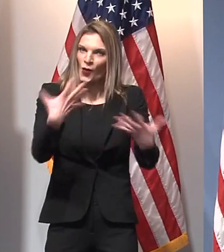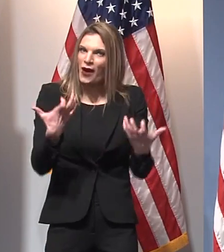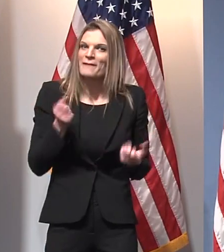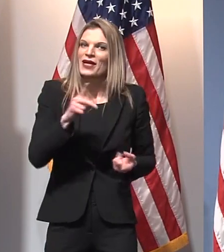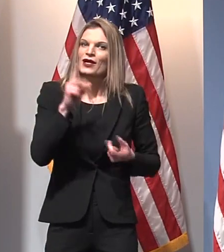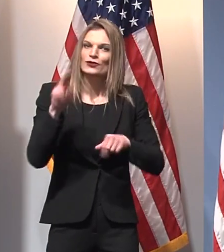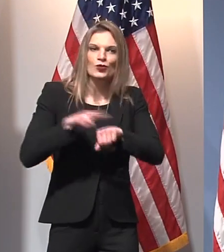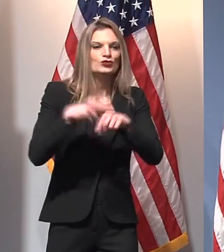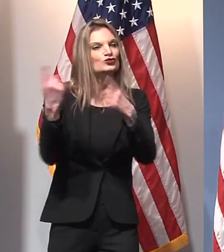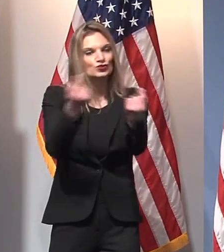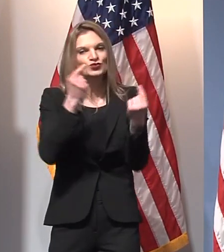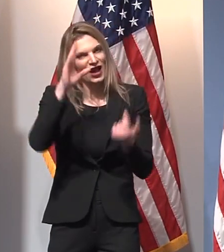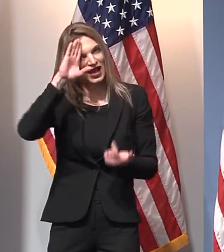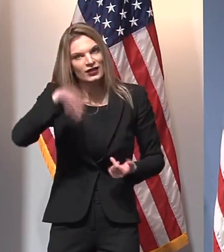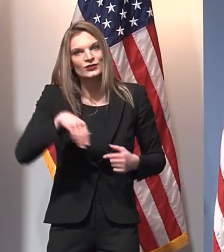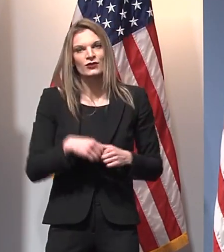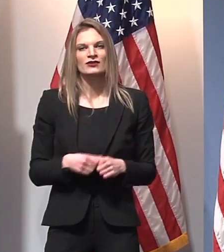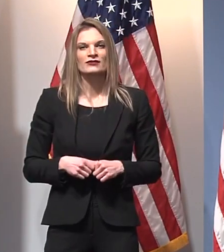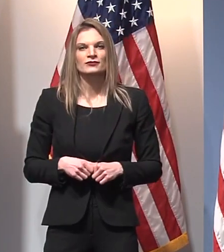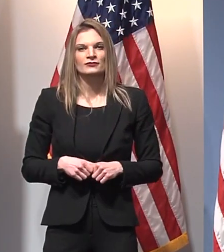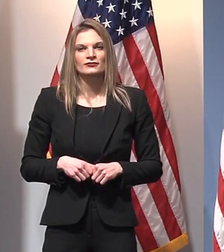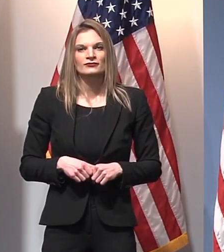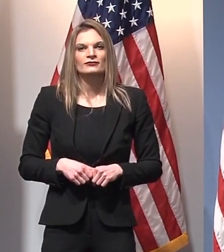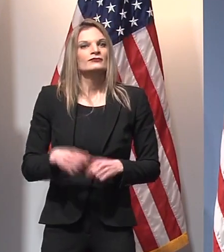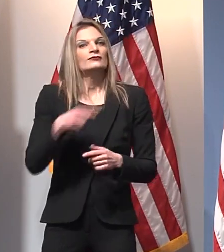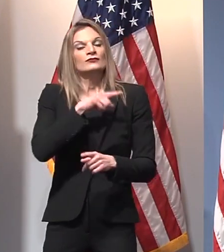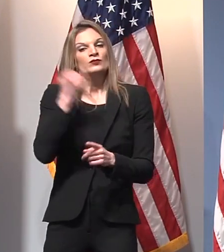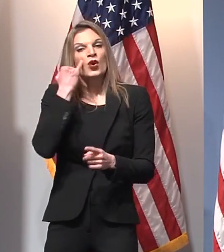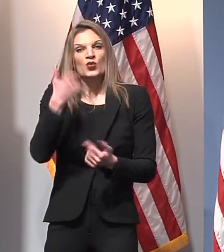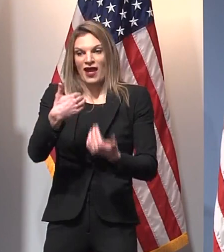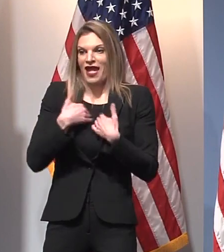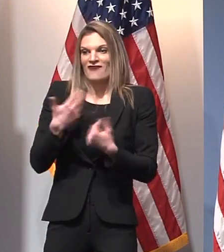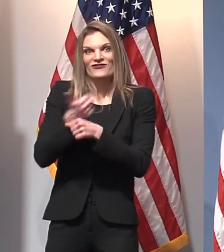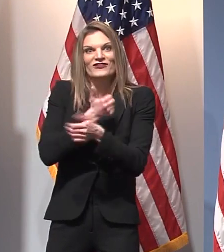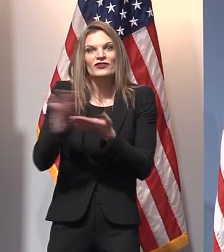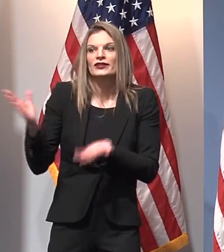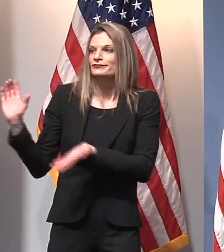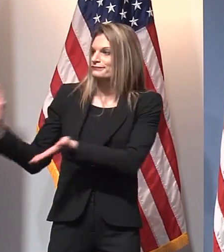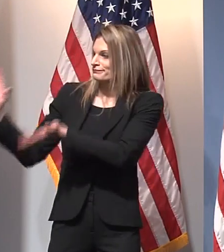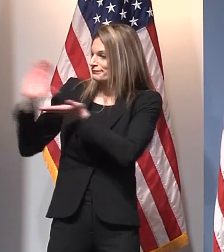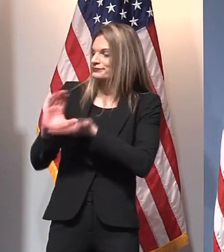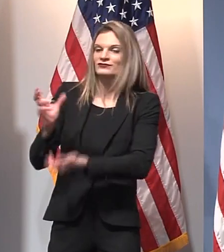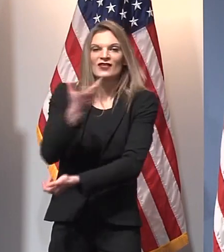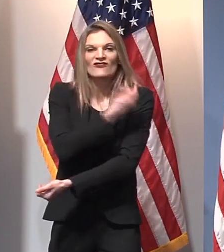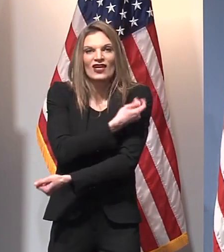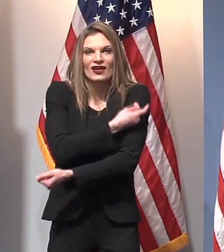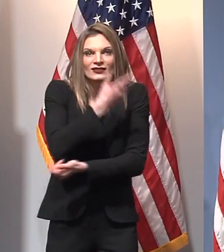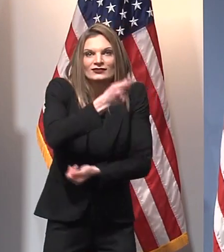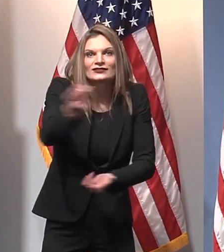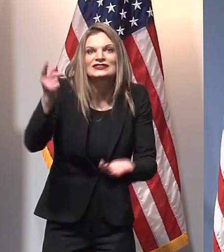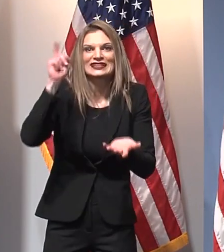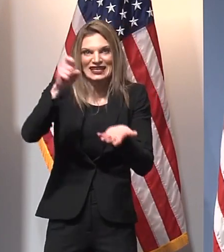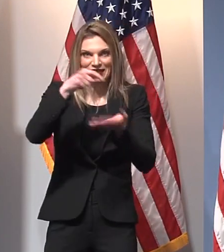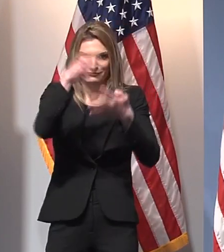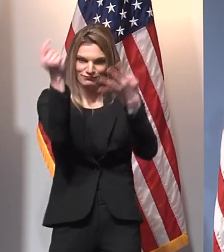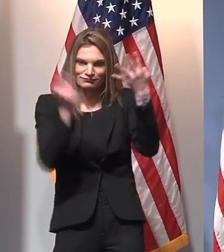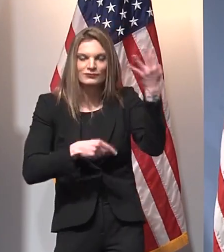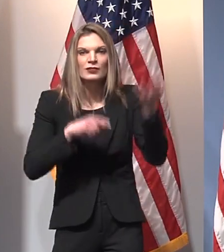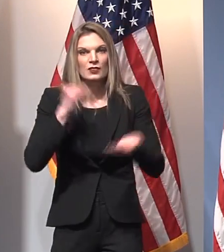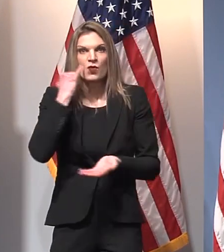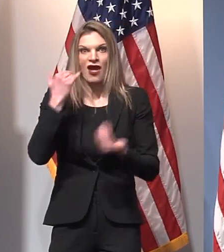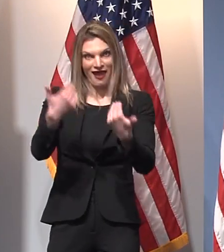If we have the resources to make sure we're successful in our vaccine administration, which we've been leading